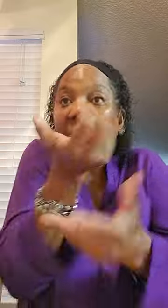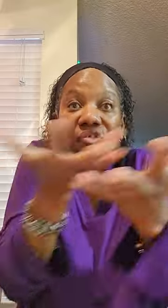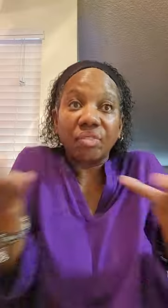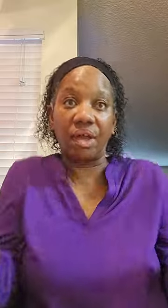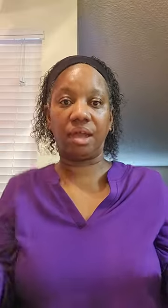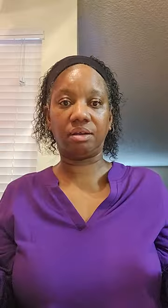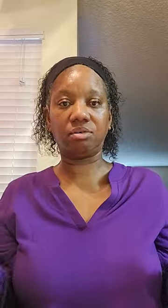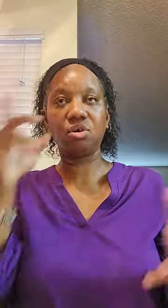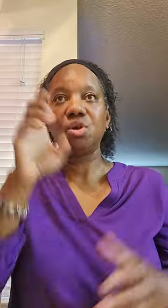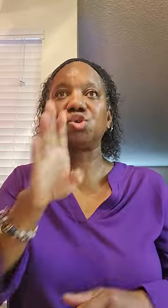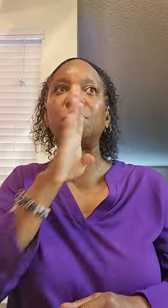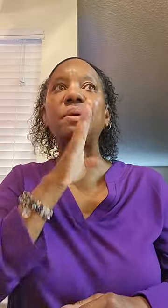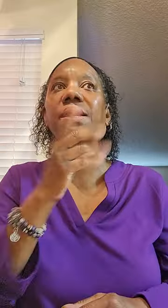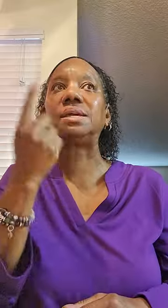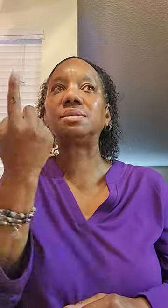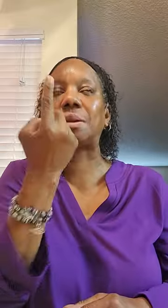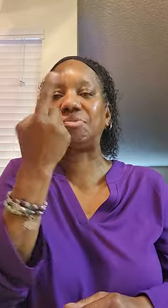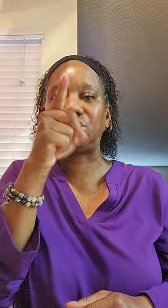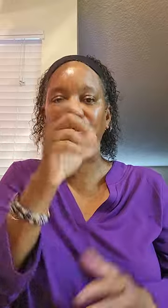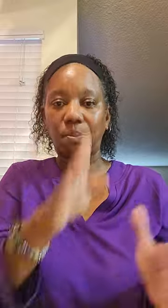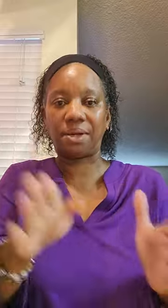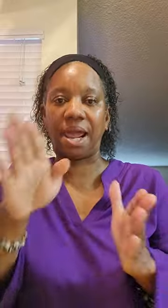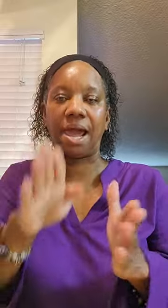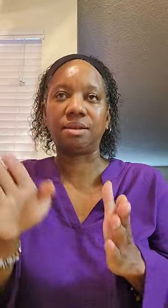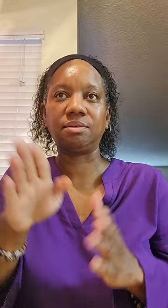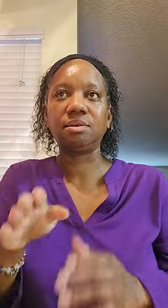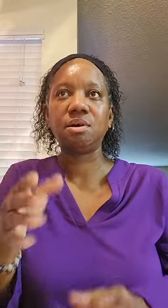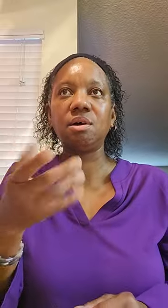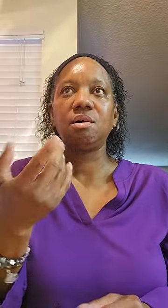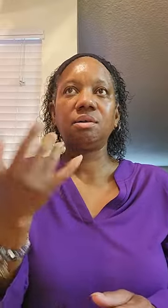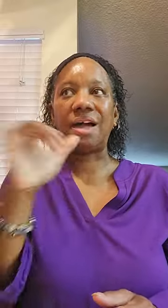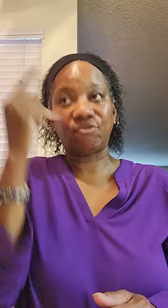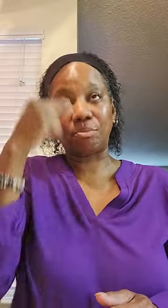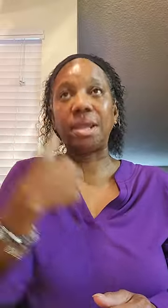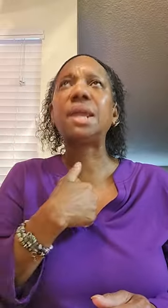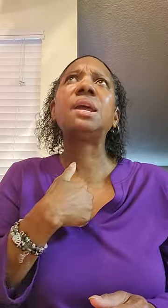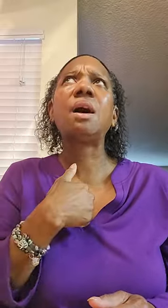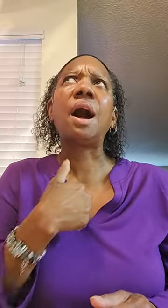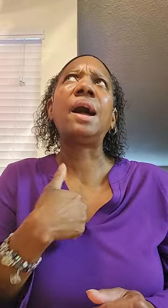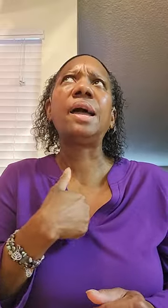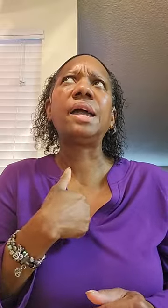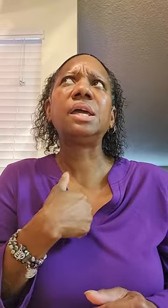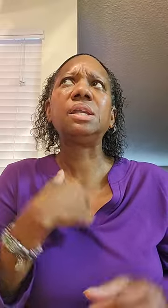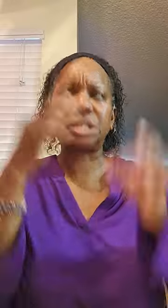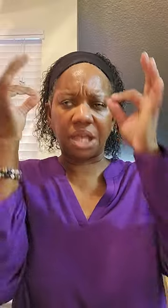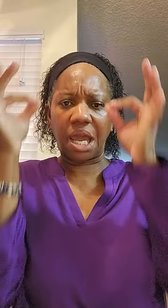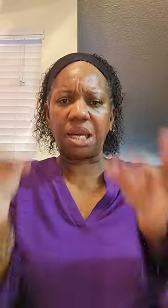Everything should be something you should plan. Like for me, I decided